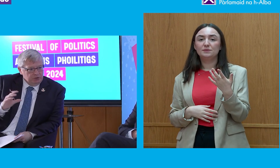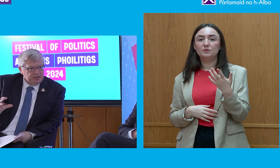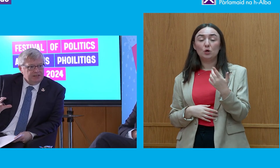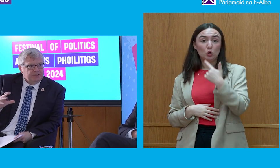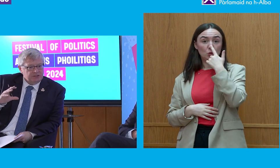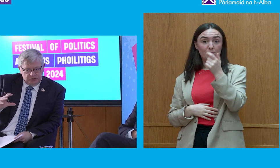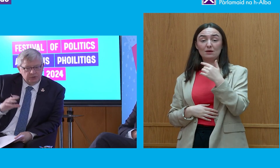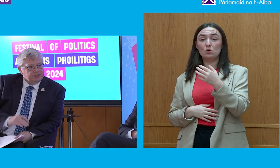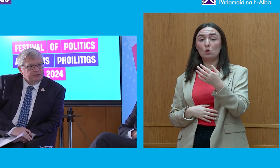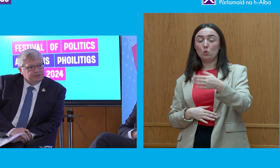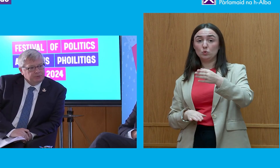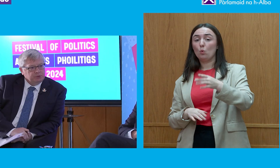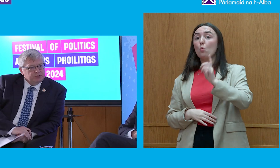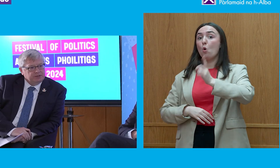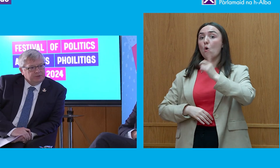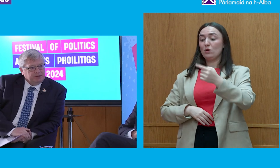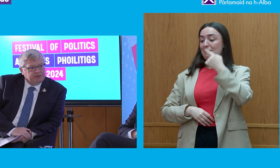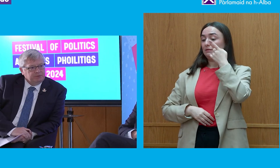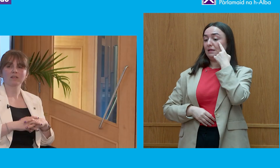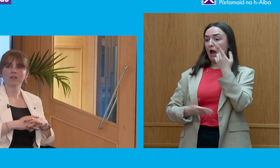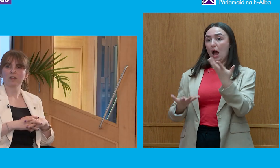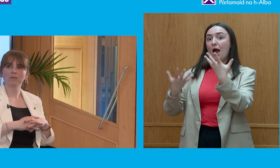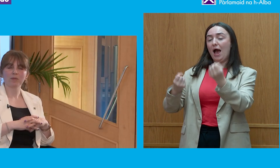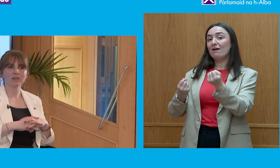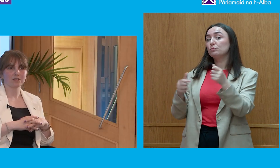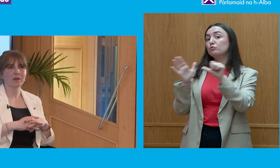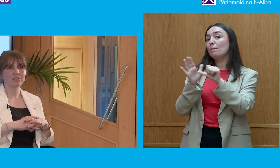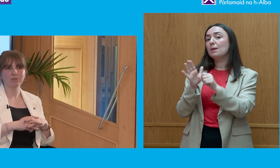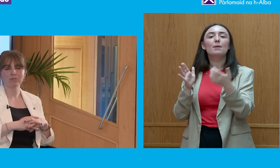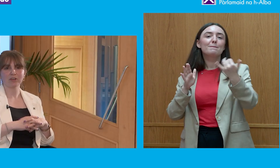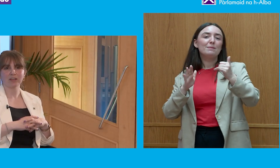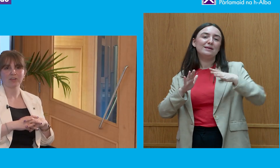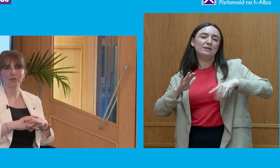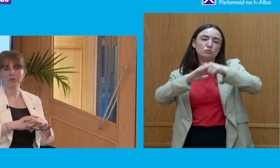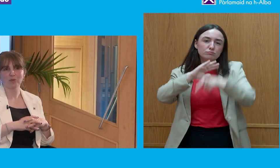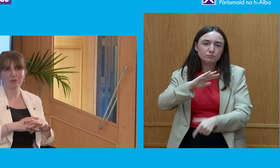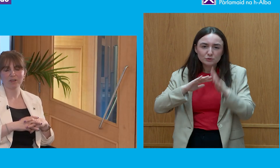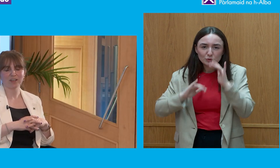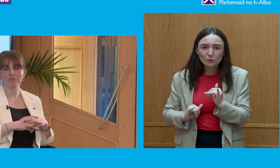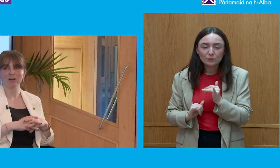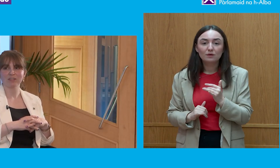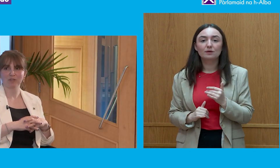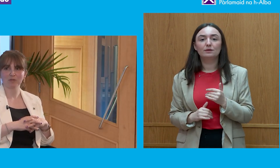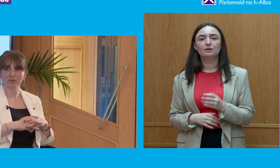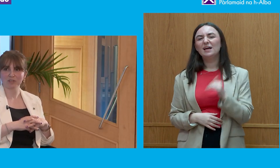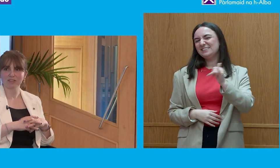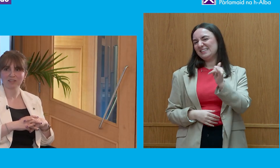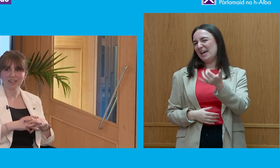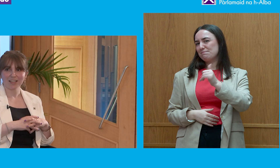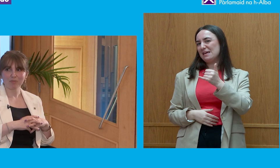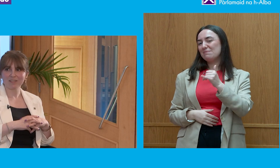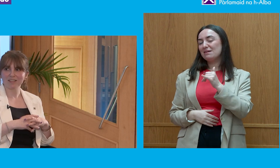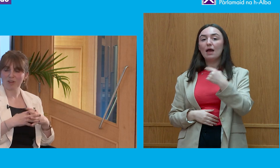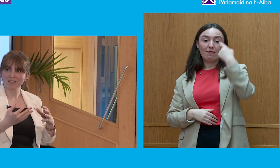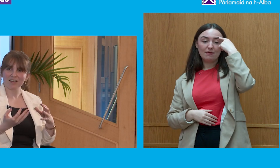here, but you need to look deeper towards it. Would that be fair? yeah, because especially when we're looking beyond our own borders,